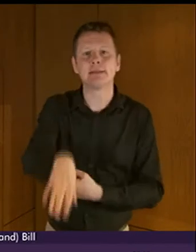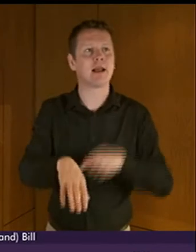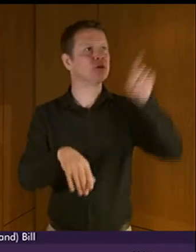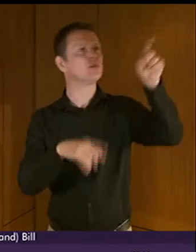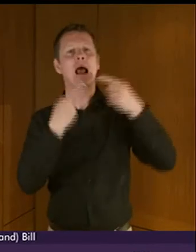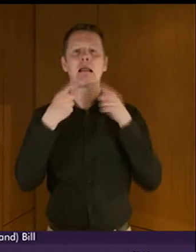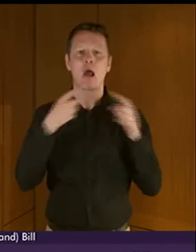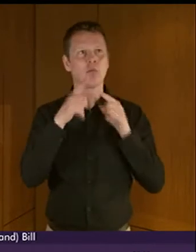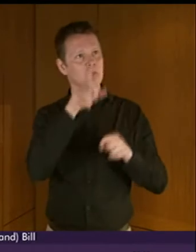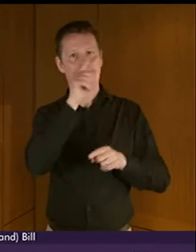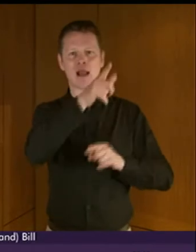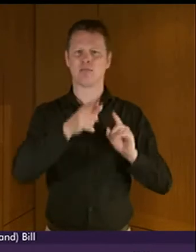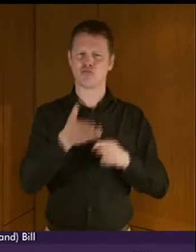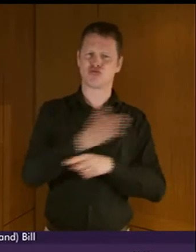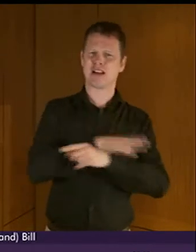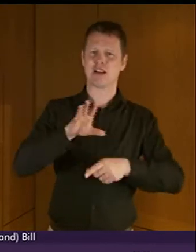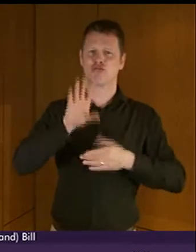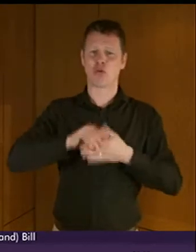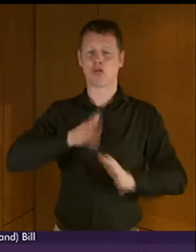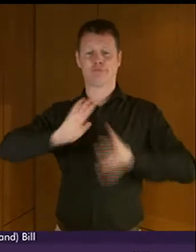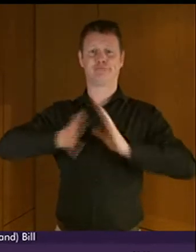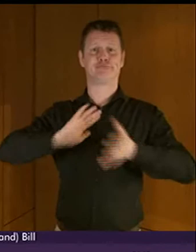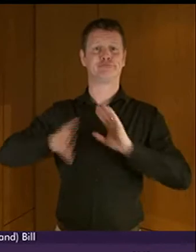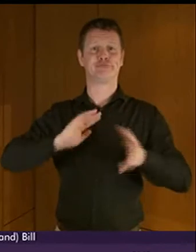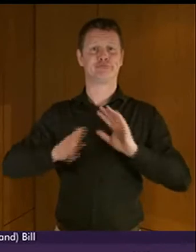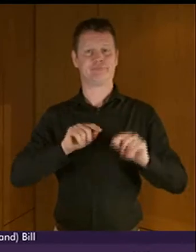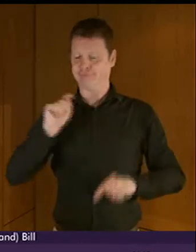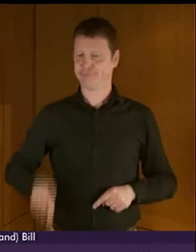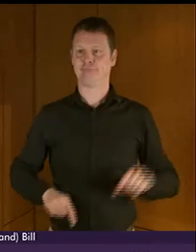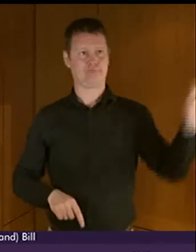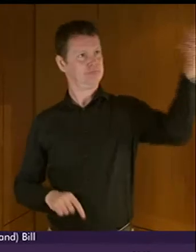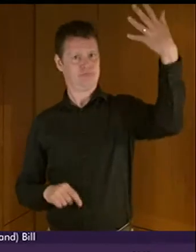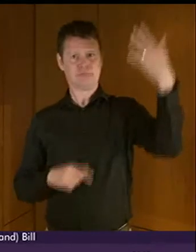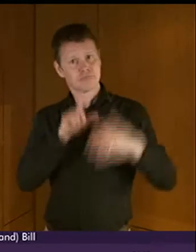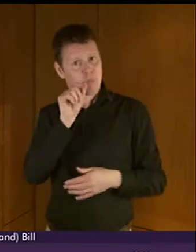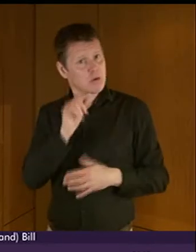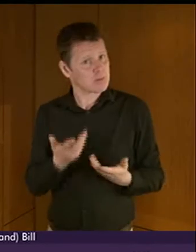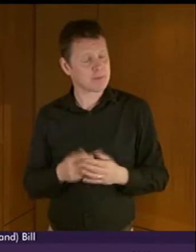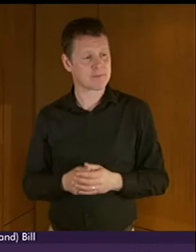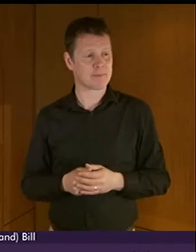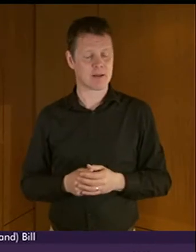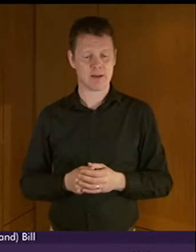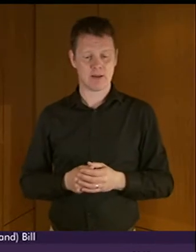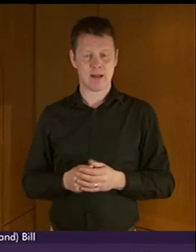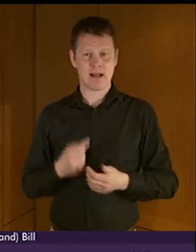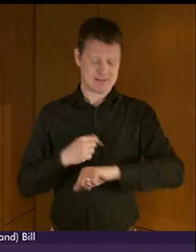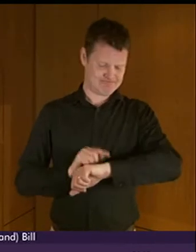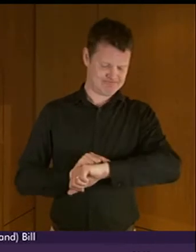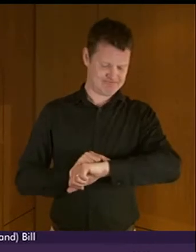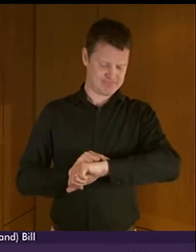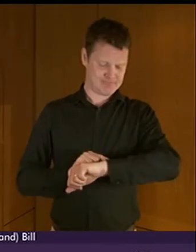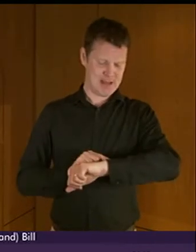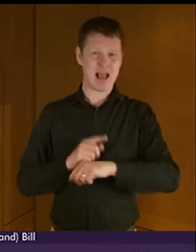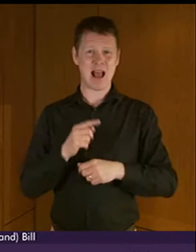contexts I would like just to say by way of the rest of my offering this afternoon